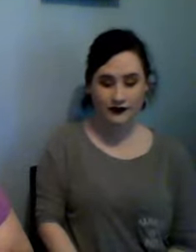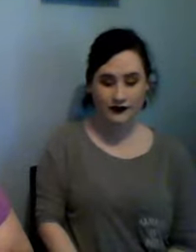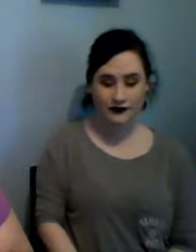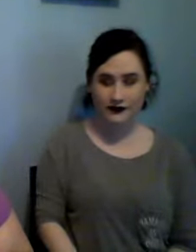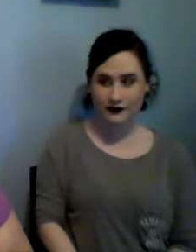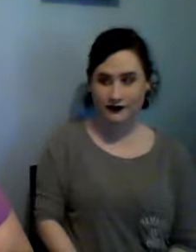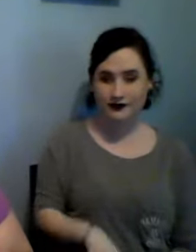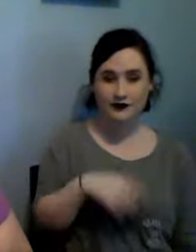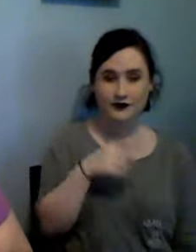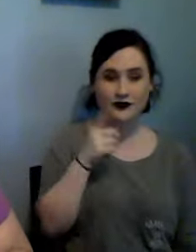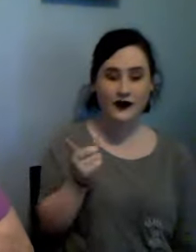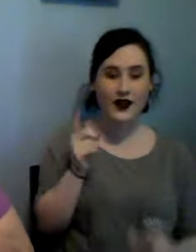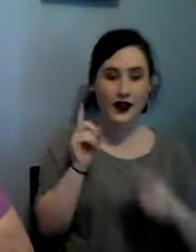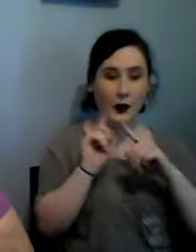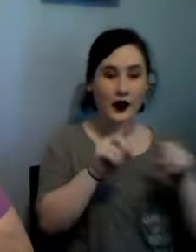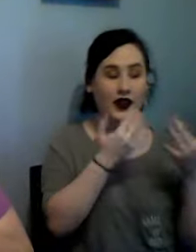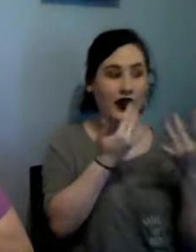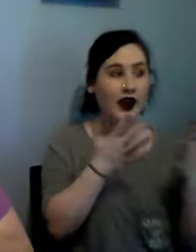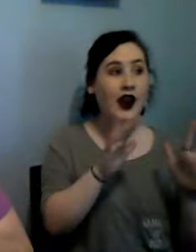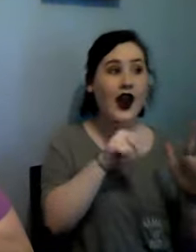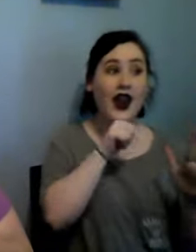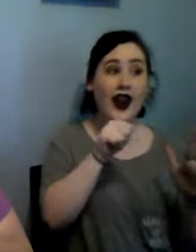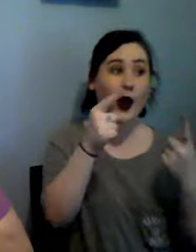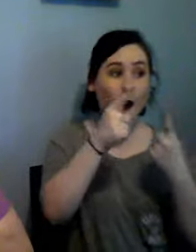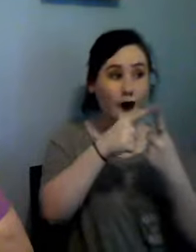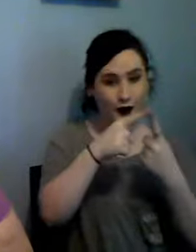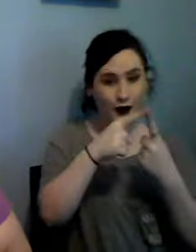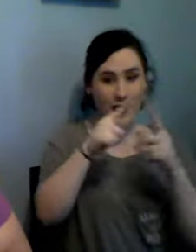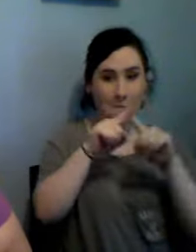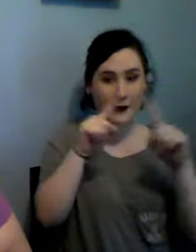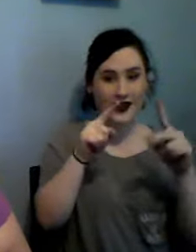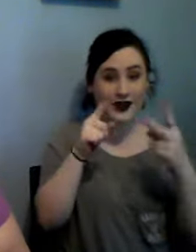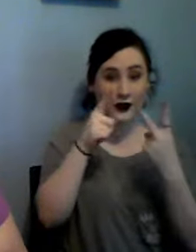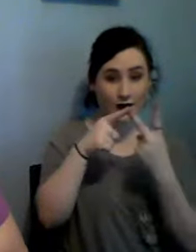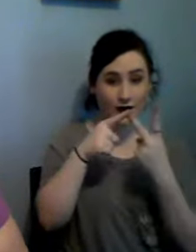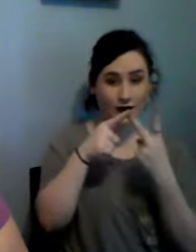I went there not only once but twice